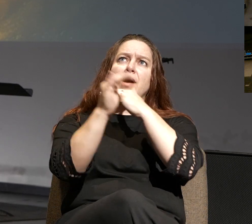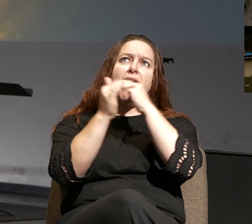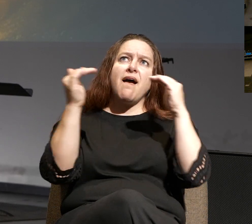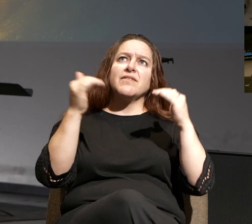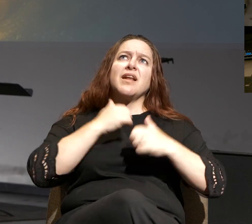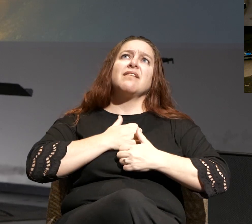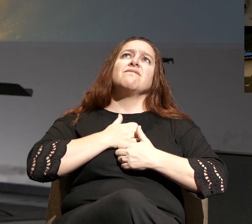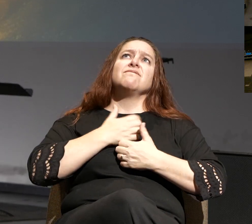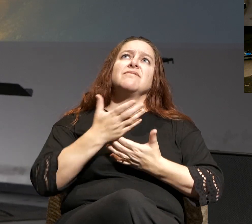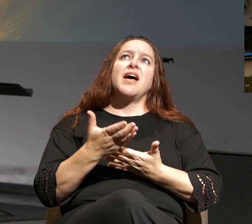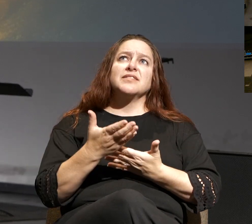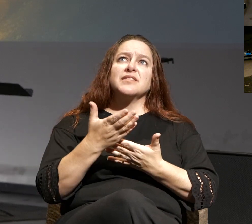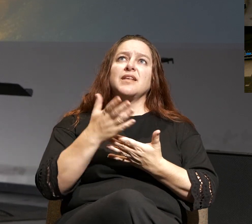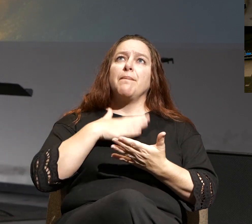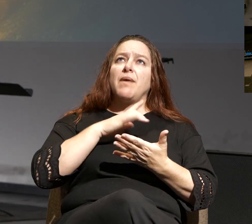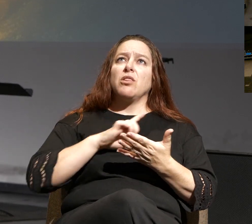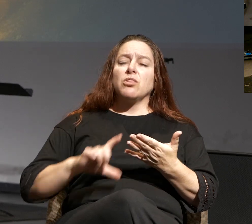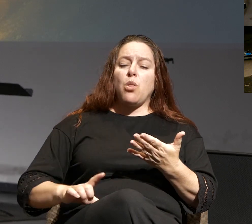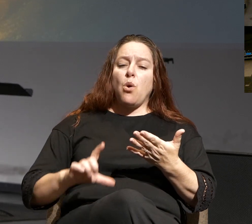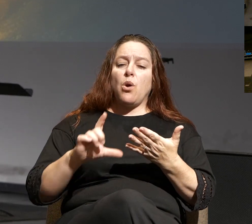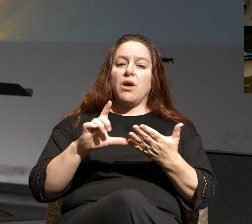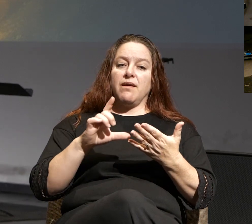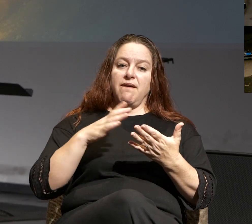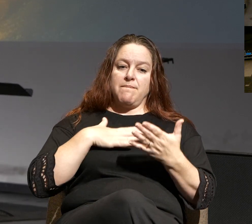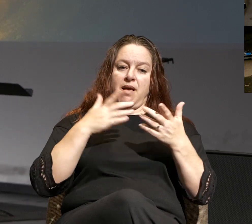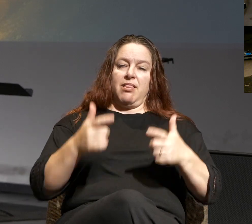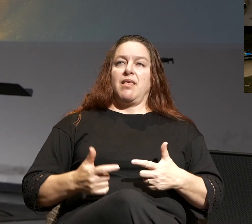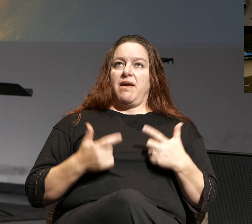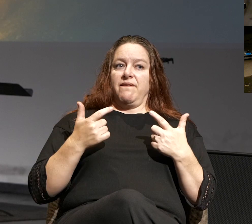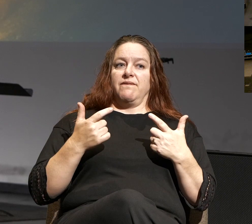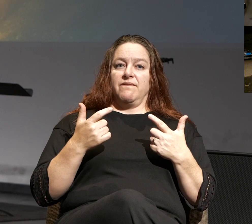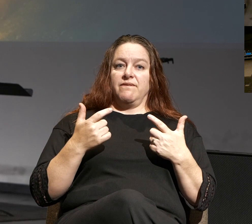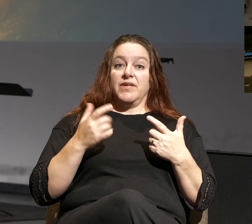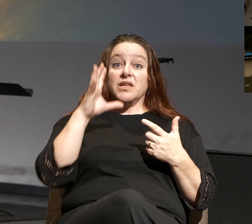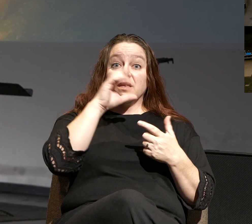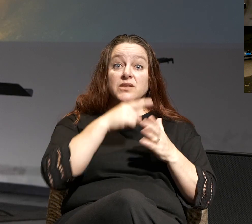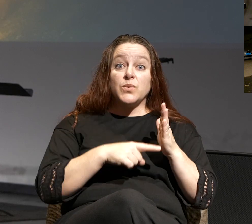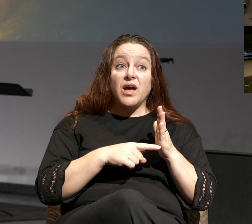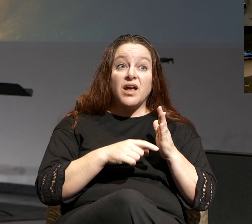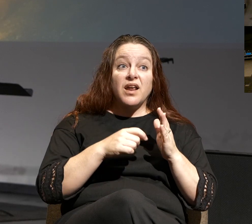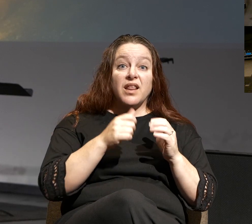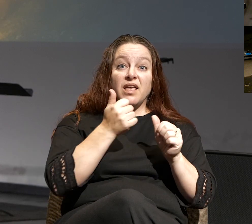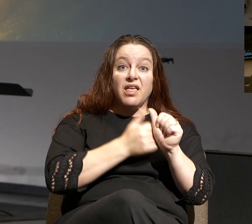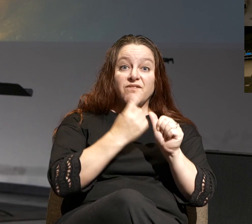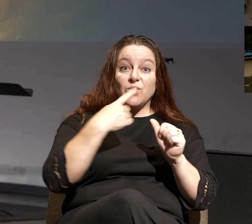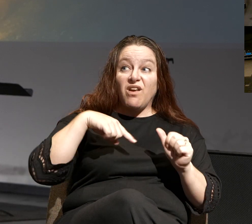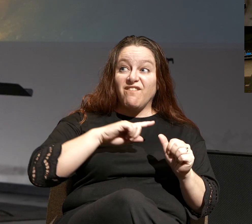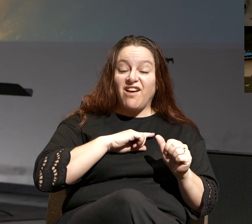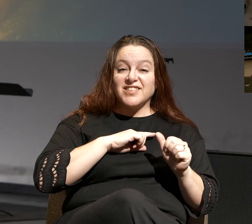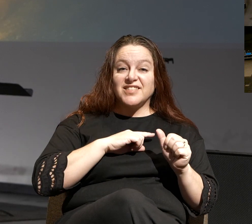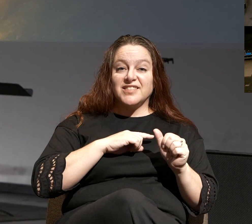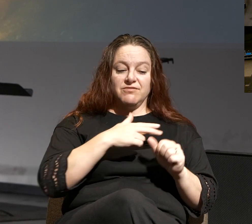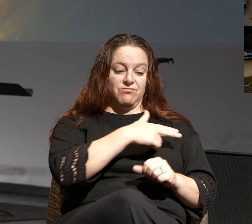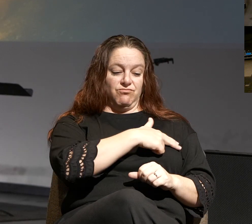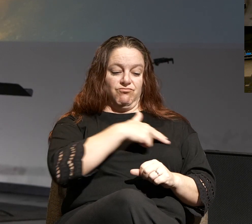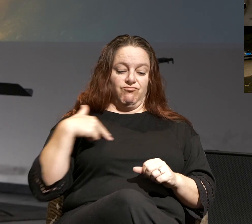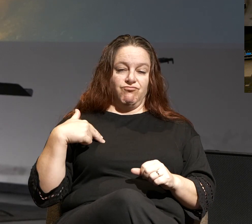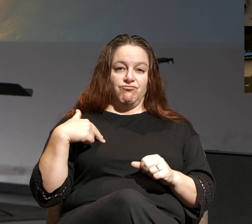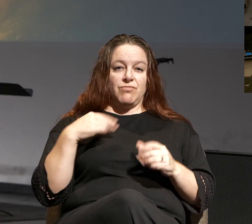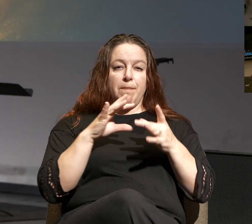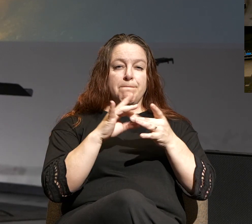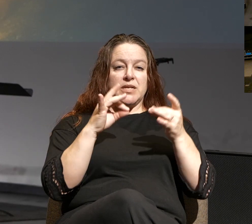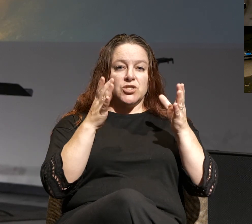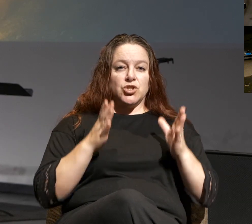confess Him as my Lord and Lord of my life, then guess what? Each and every one of us carry the title of messenger.